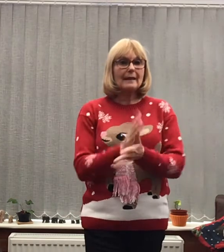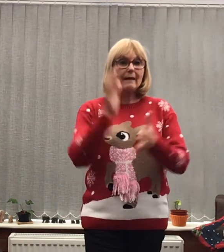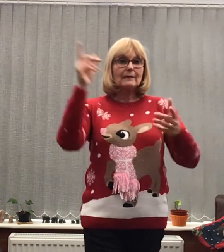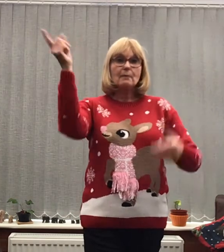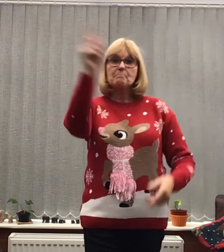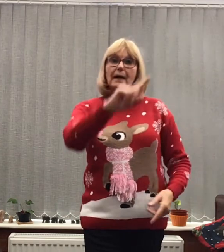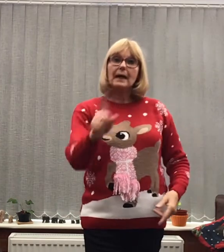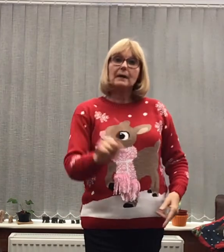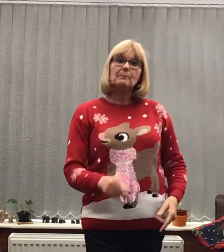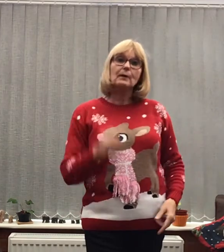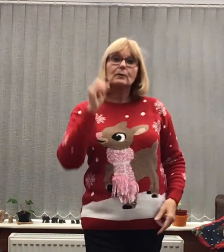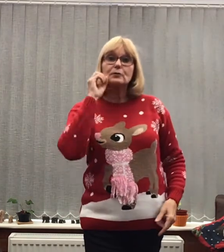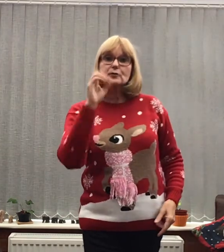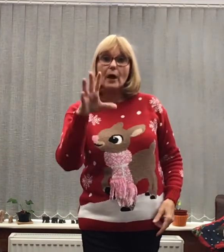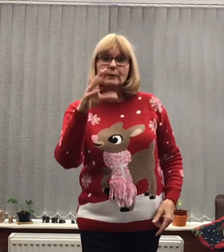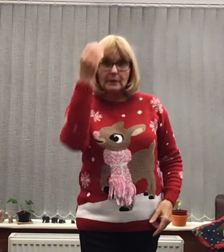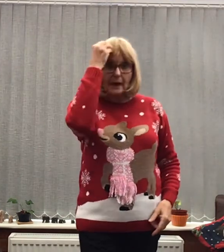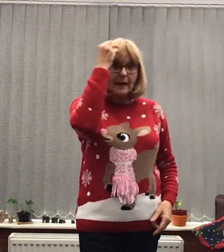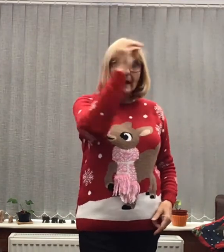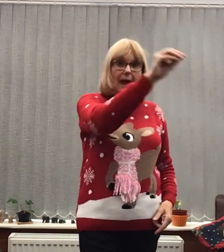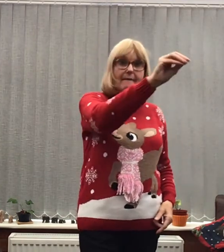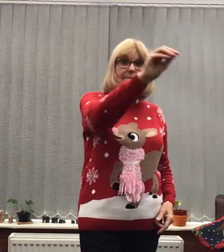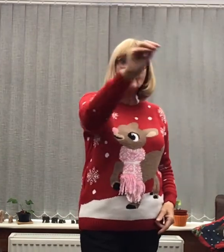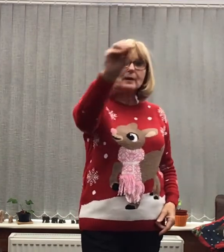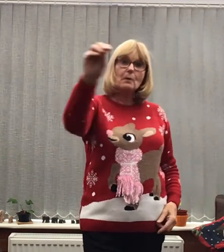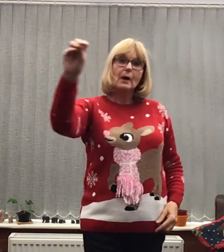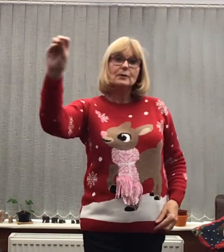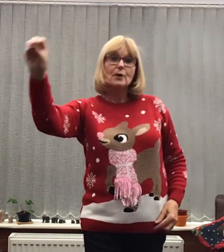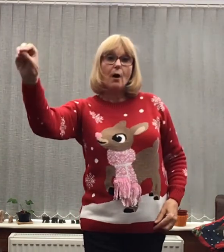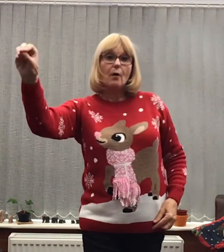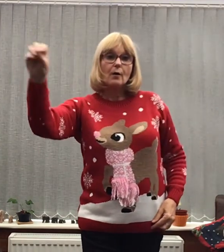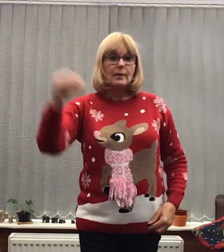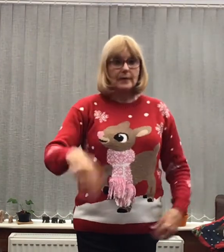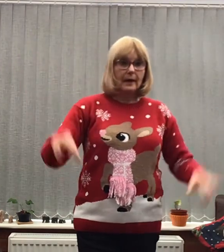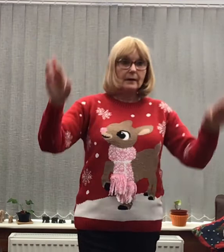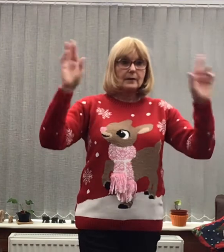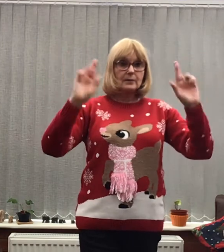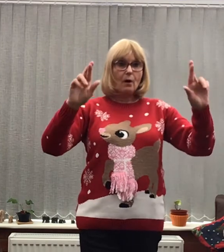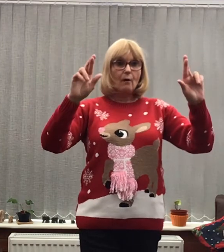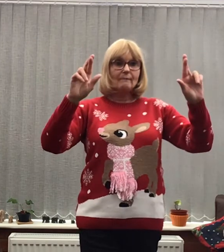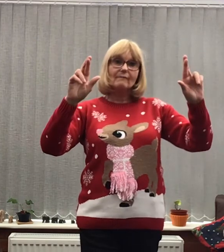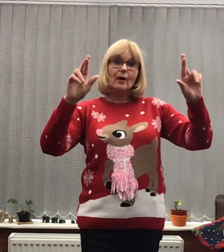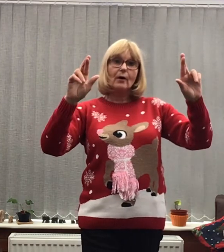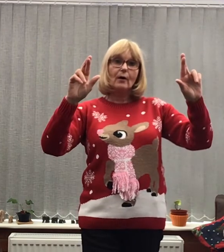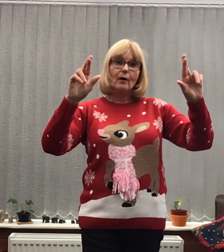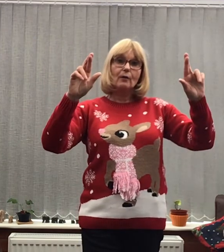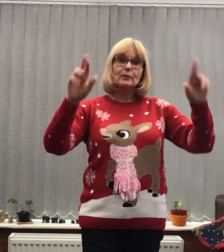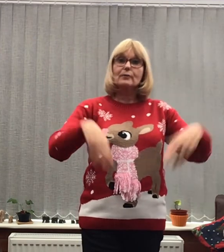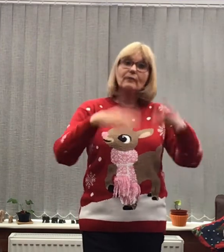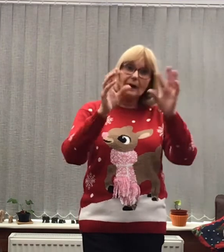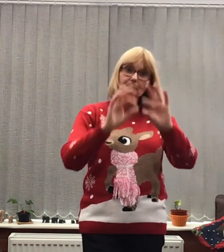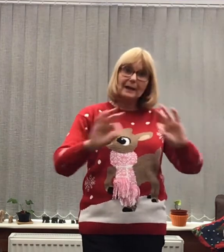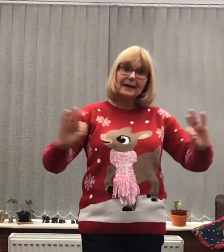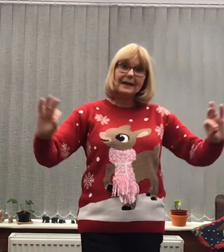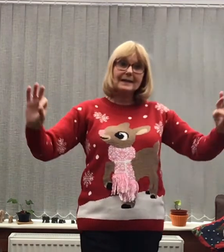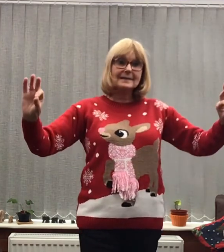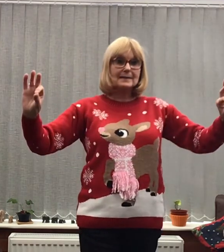lots of people shouted, let everyone know There is hope for all to find peace